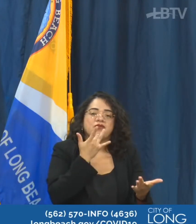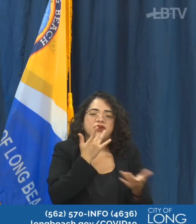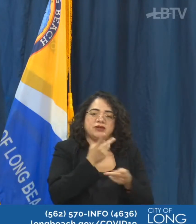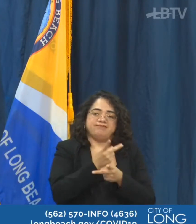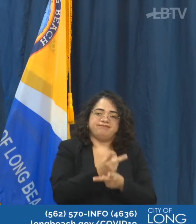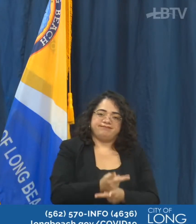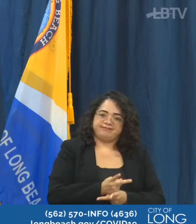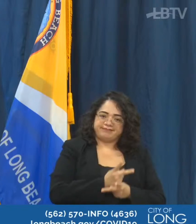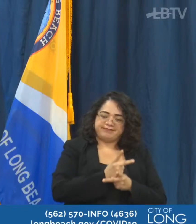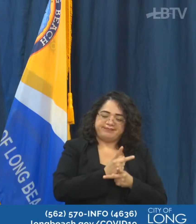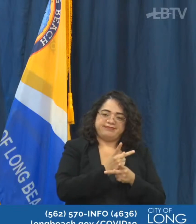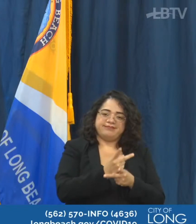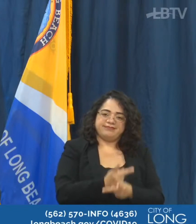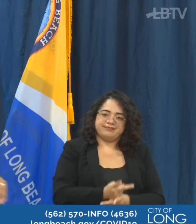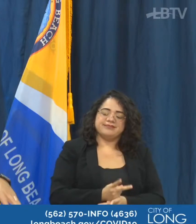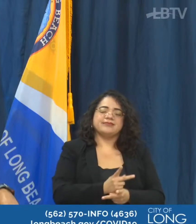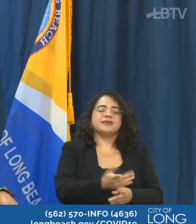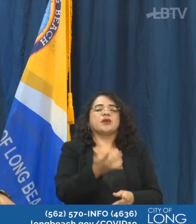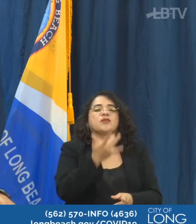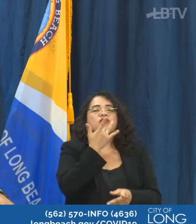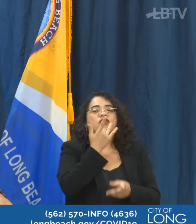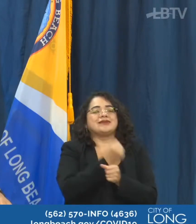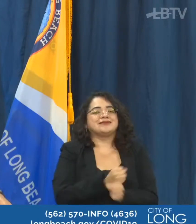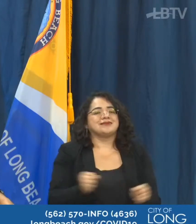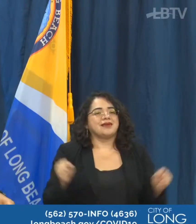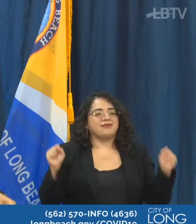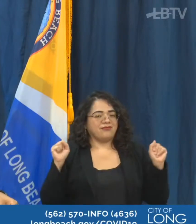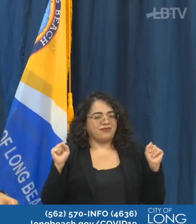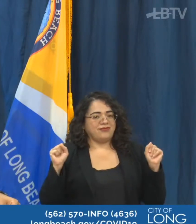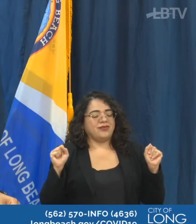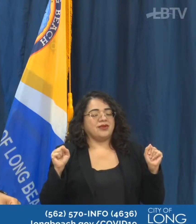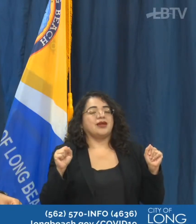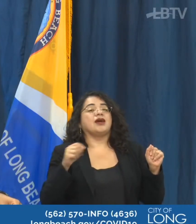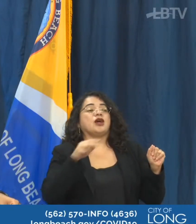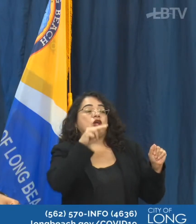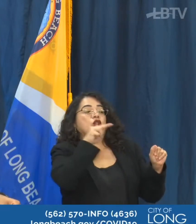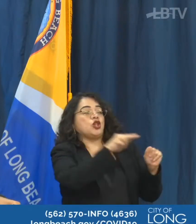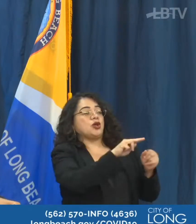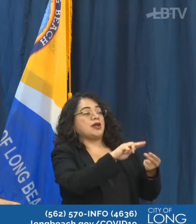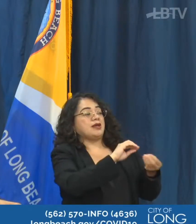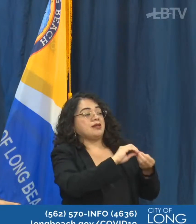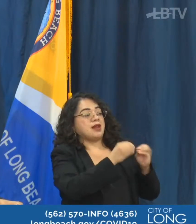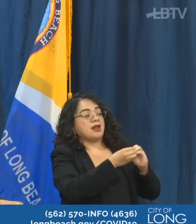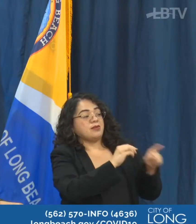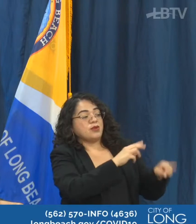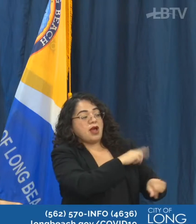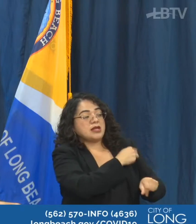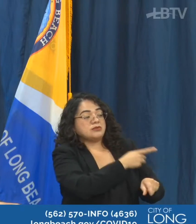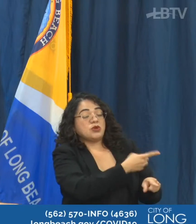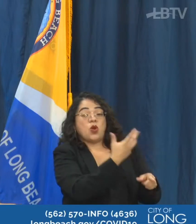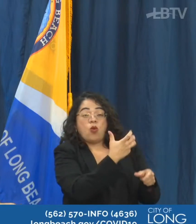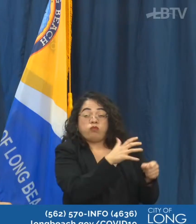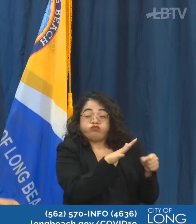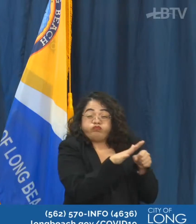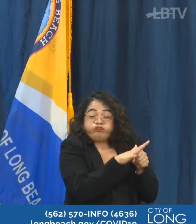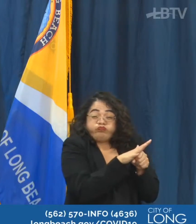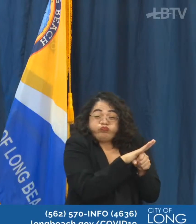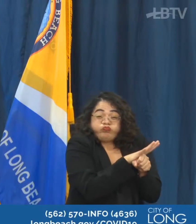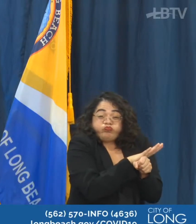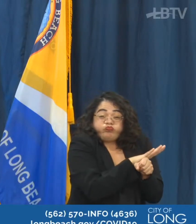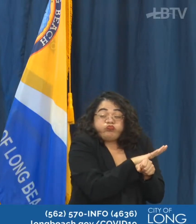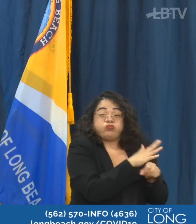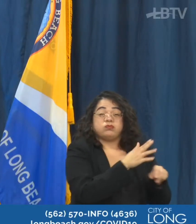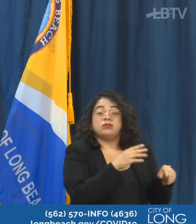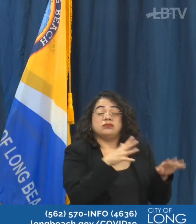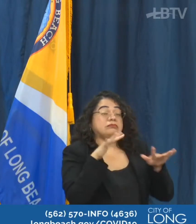be safe than to be in a position where our hospitals are crowded and we wouldn't be able to take